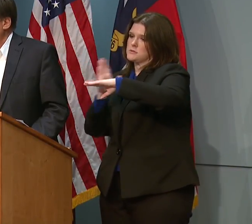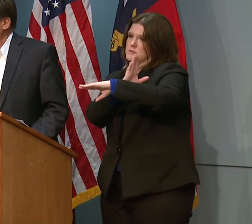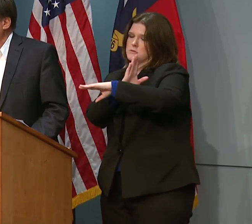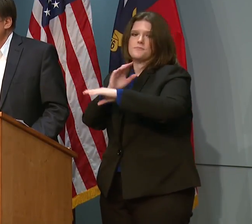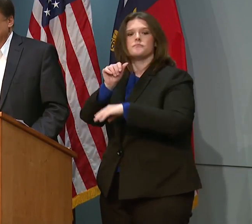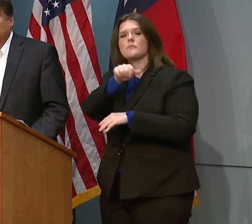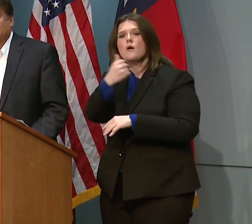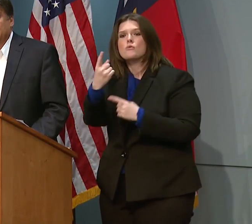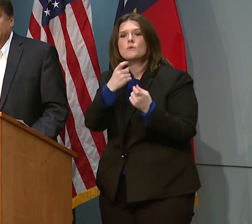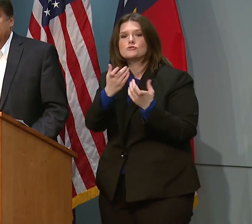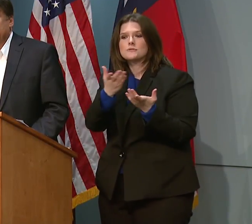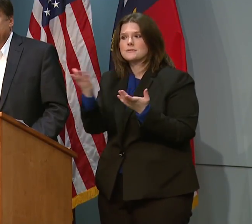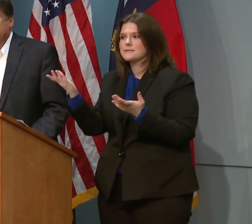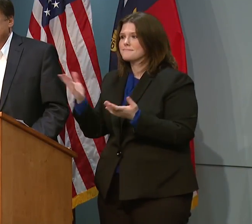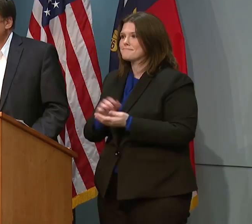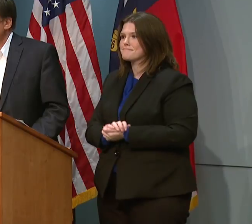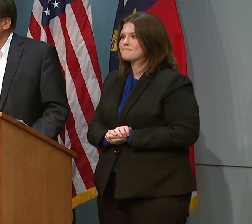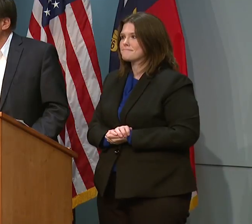Any other questions?